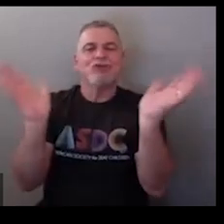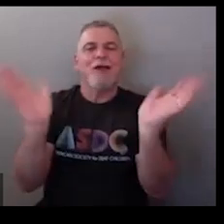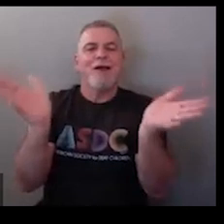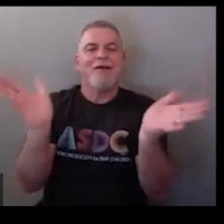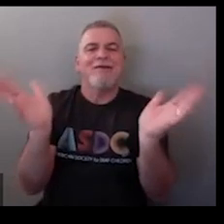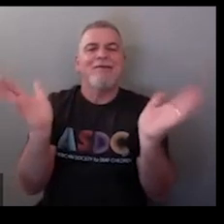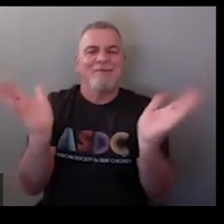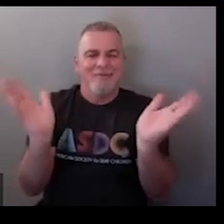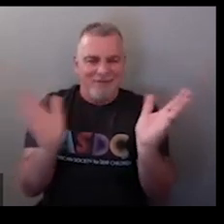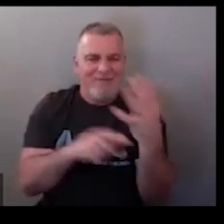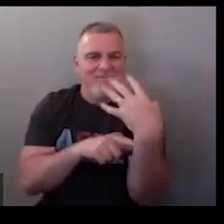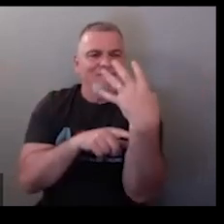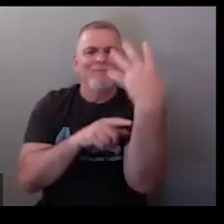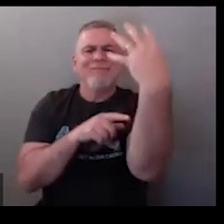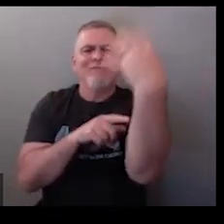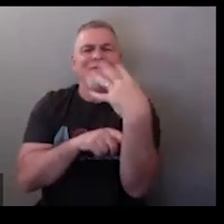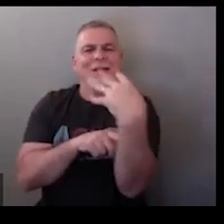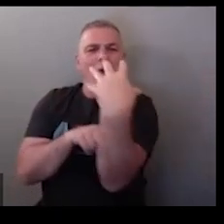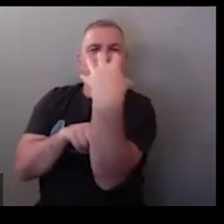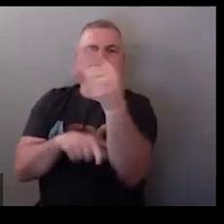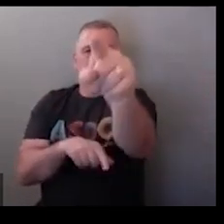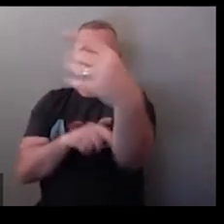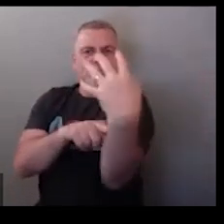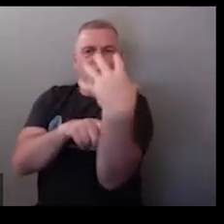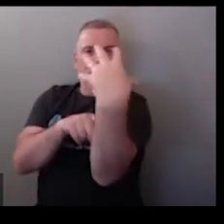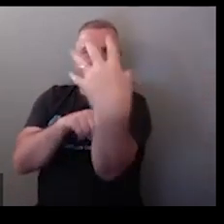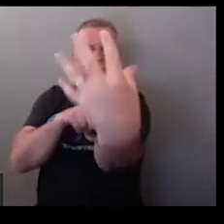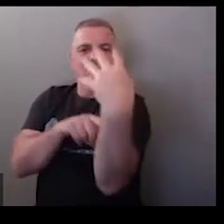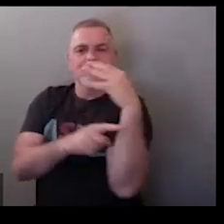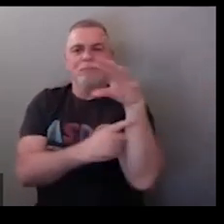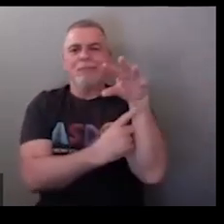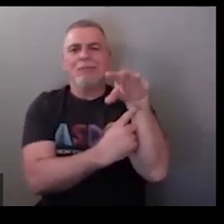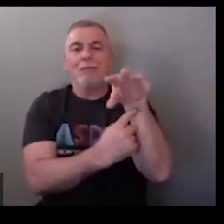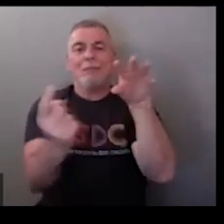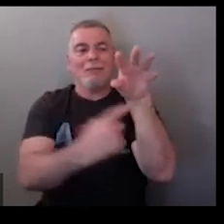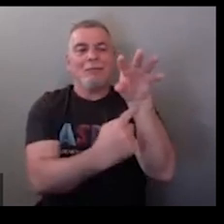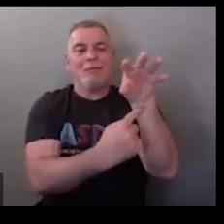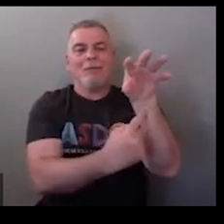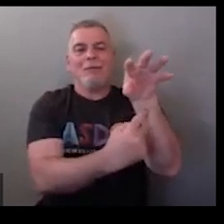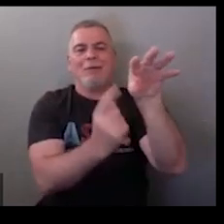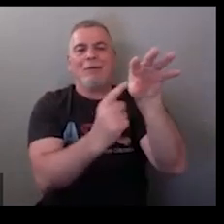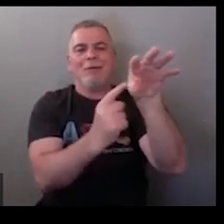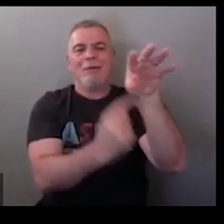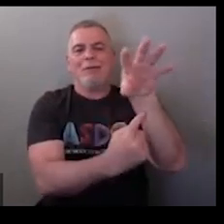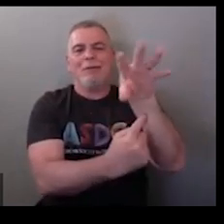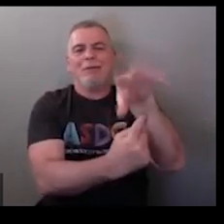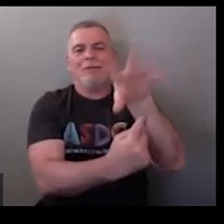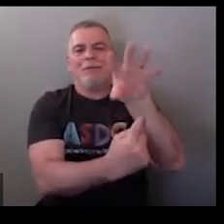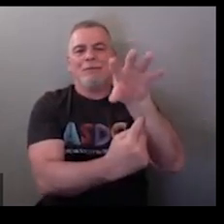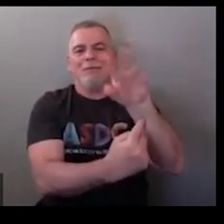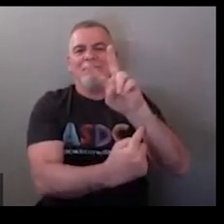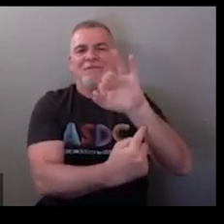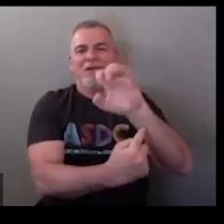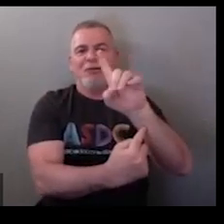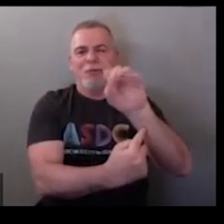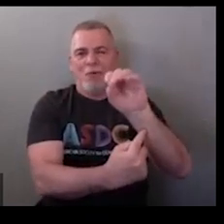so video chat so this references your camera so you're going to do a bent